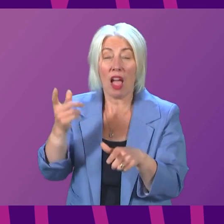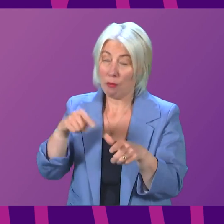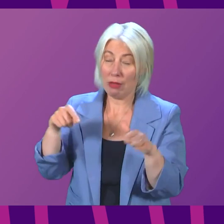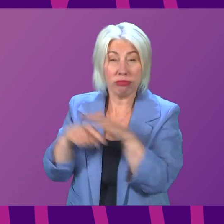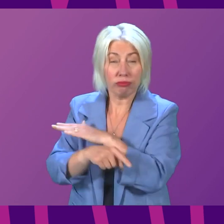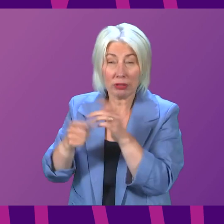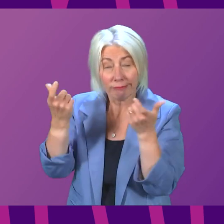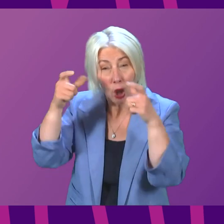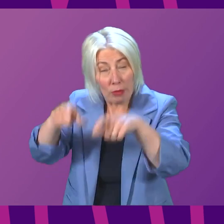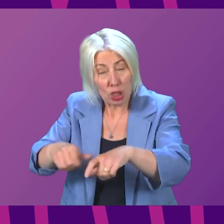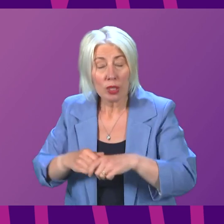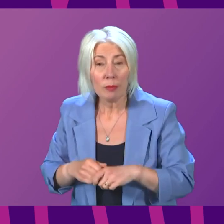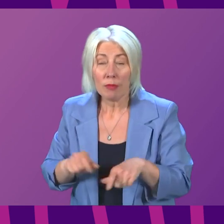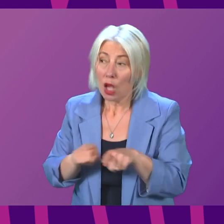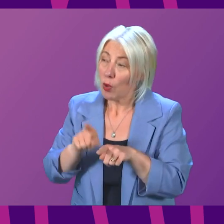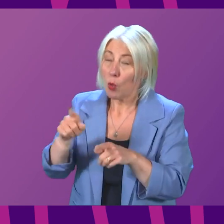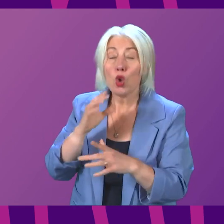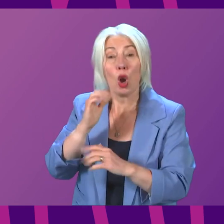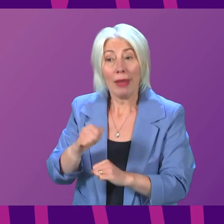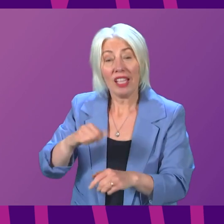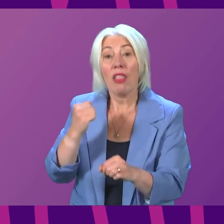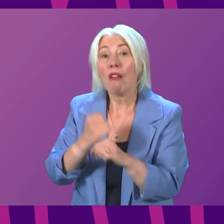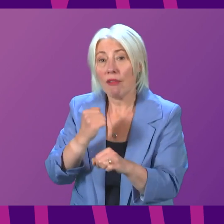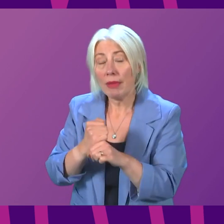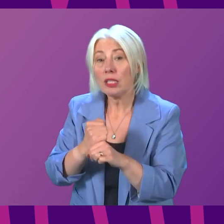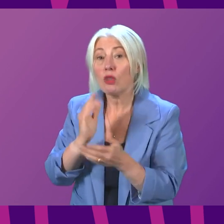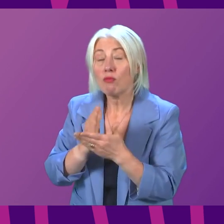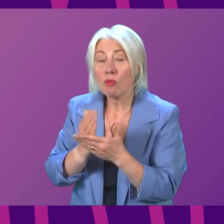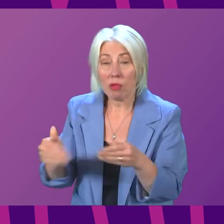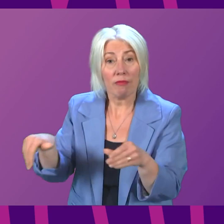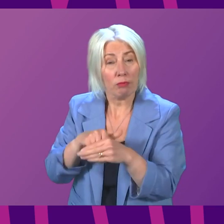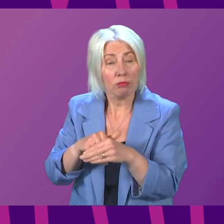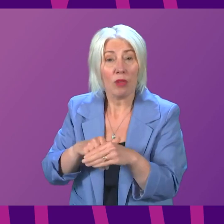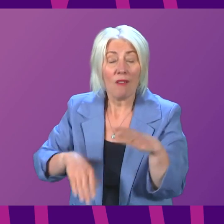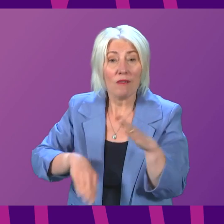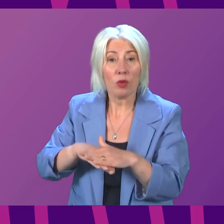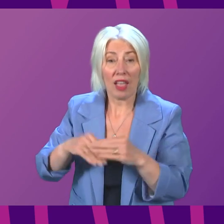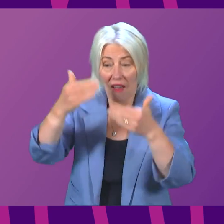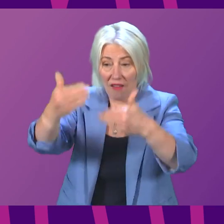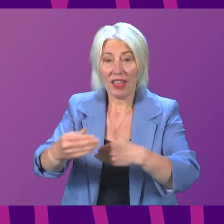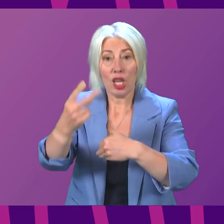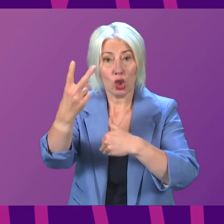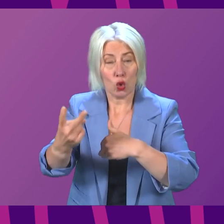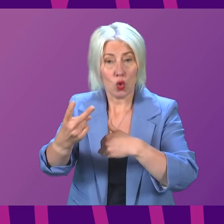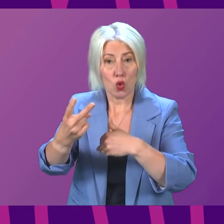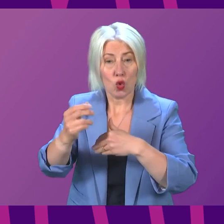here? And will she additionally commit her government to participate fully in Phase 2 of Baroness Helena